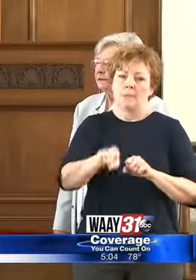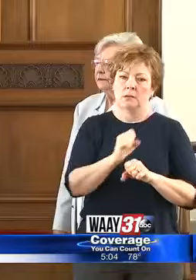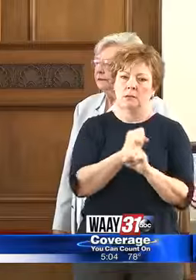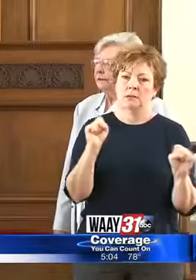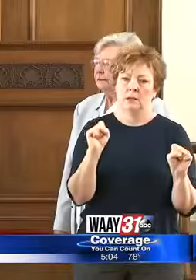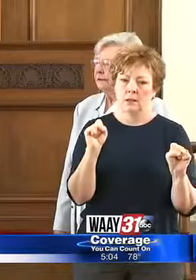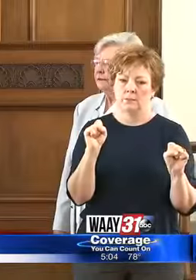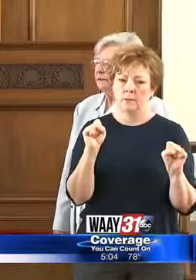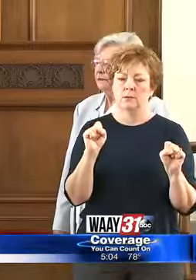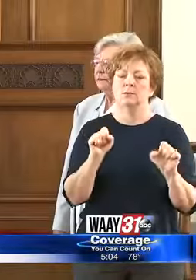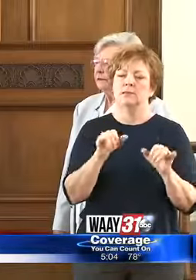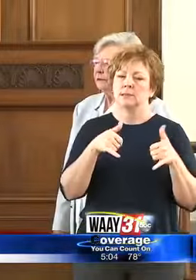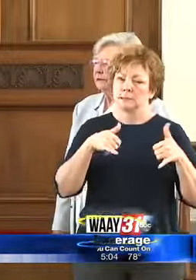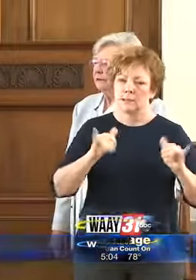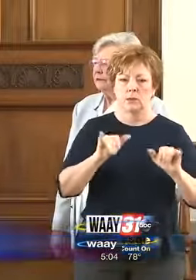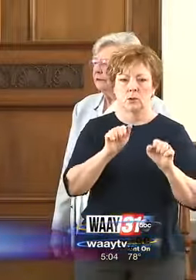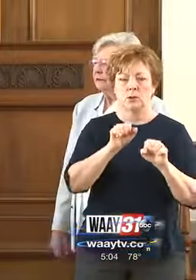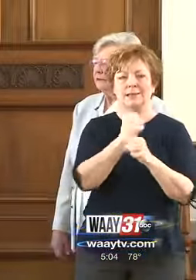still a safer at home order.